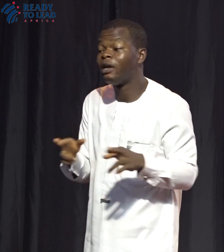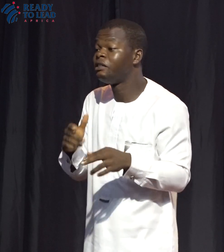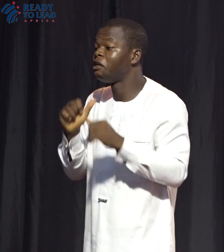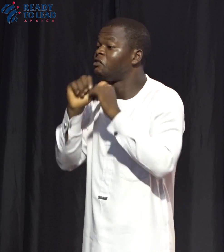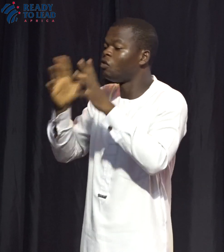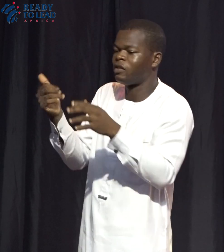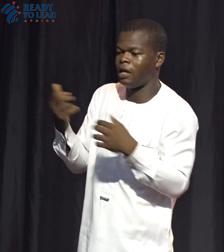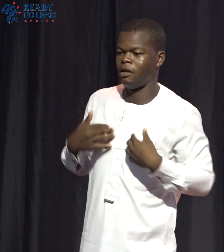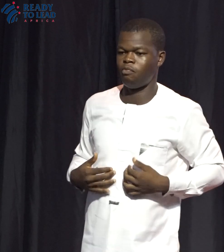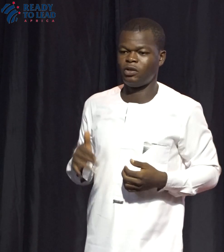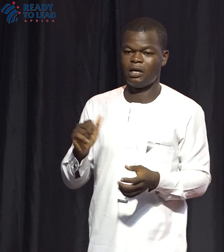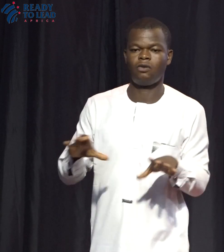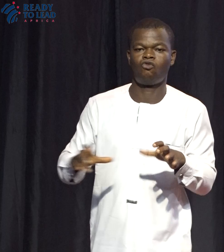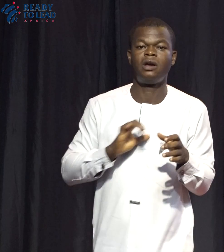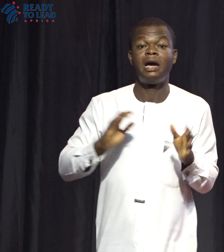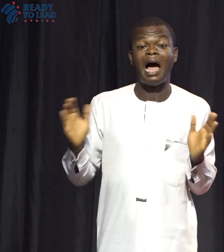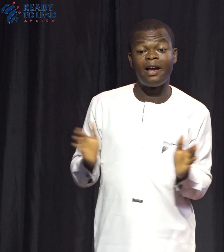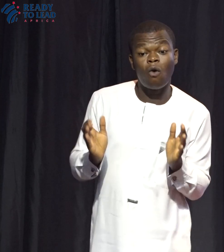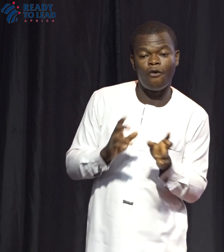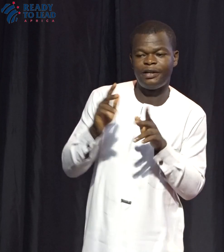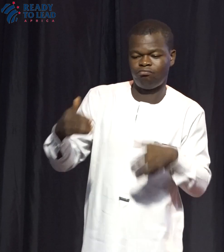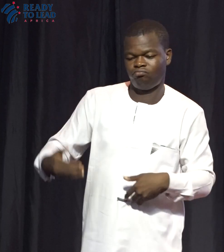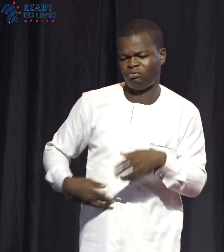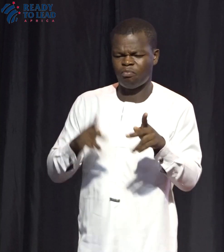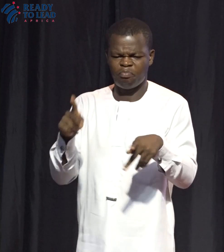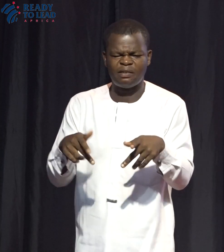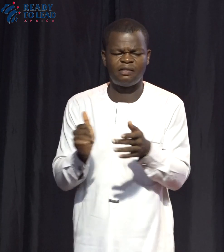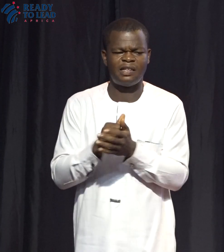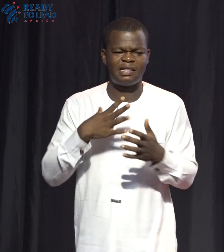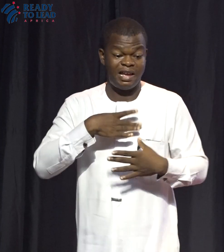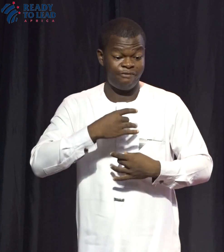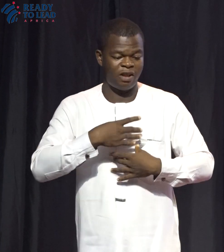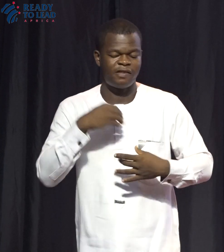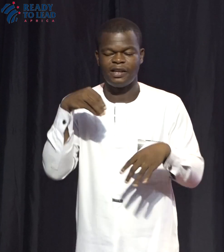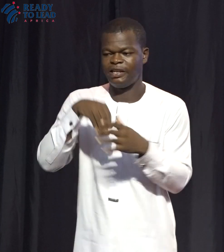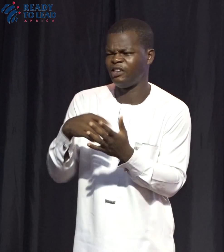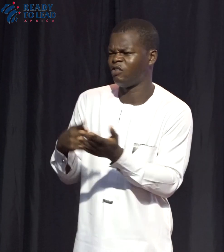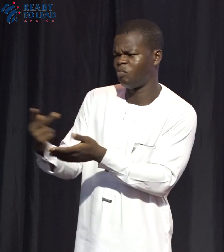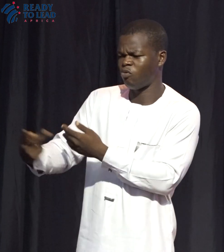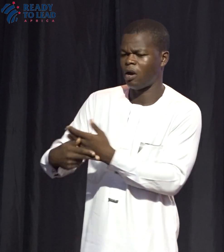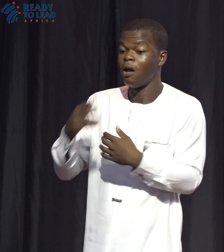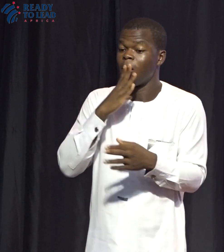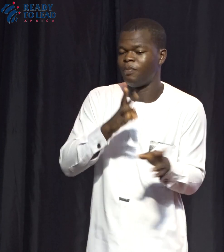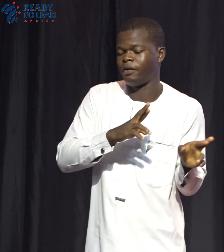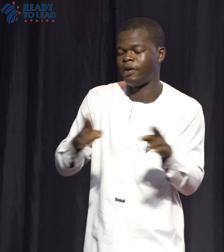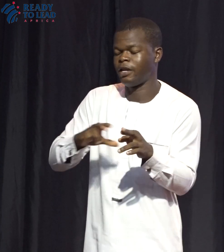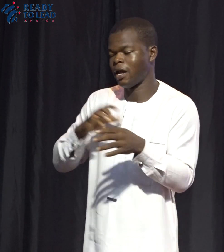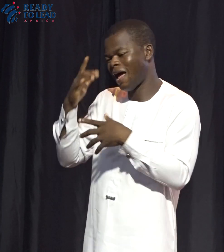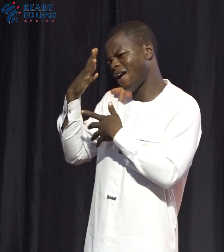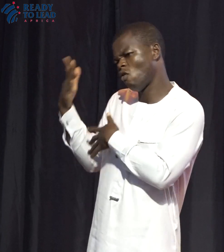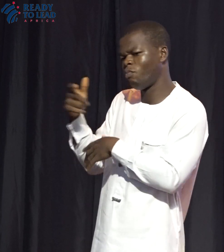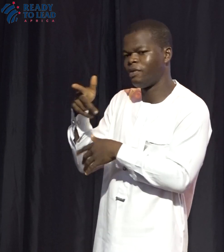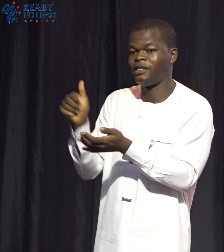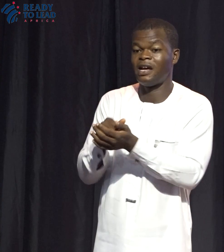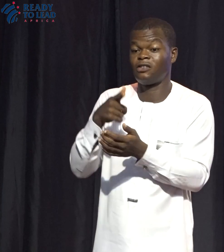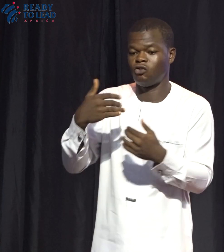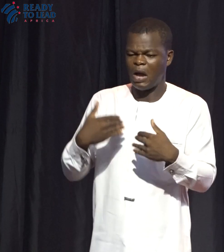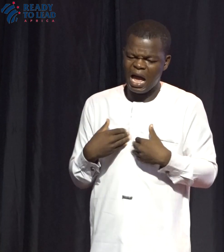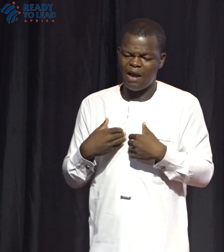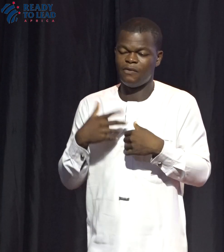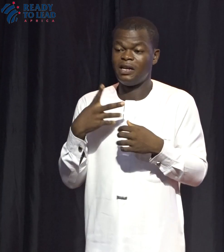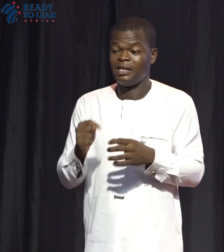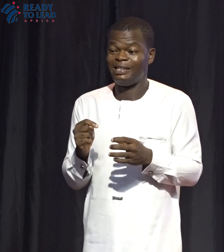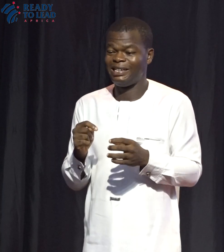can do. So, I encourage the young people that are interested in this initiative, be ready. And I hope that you have the personal